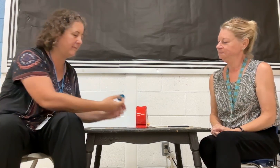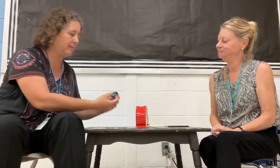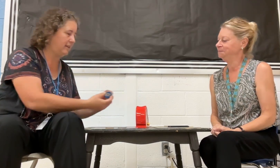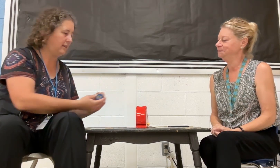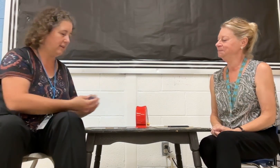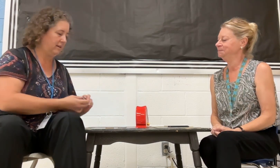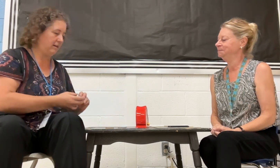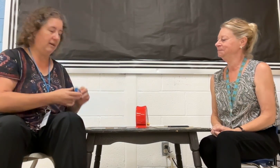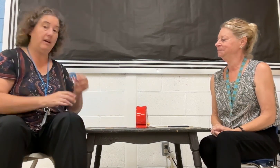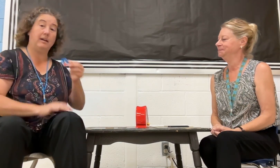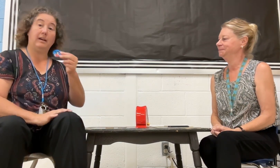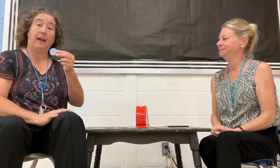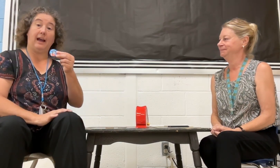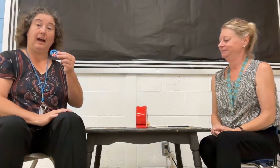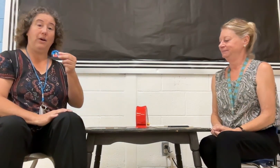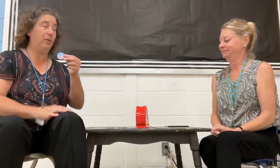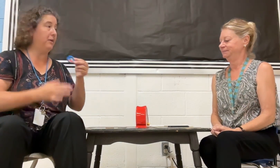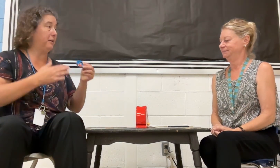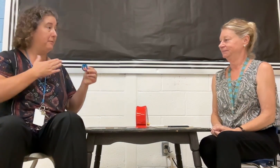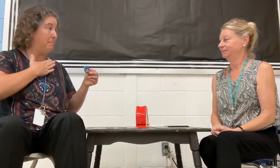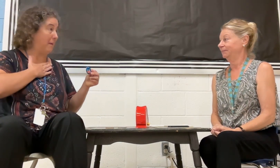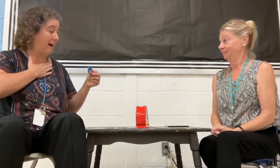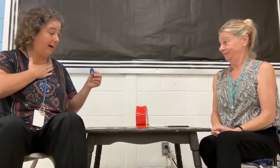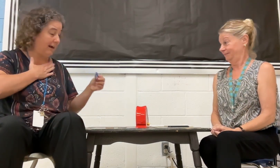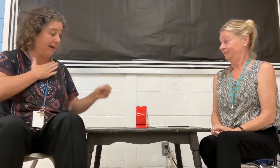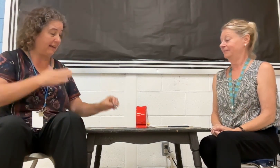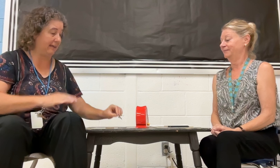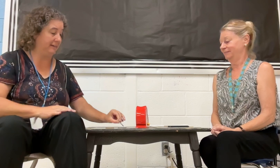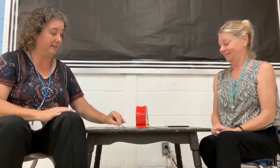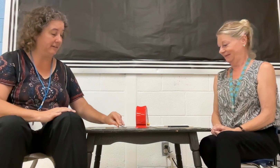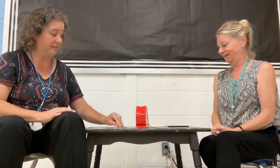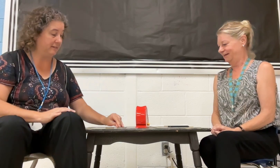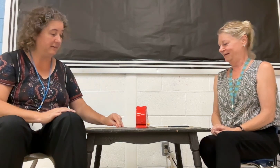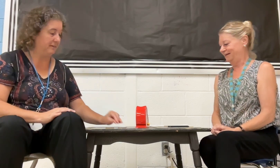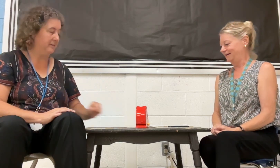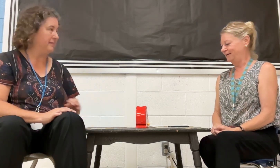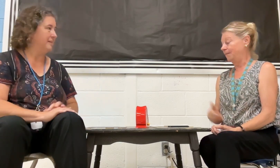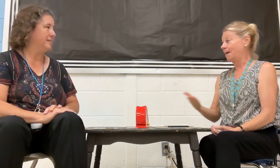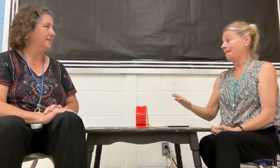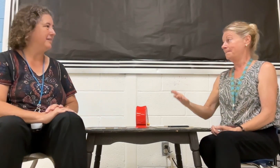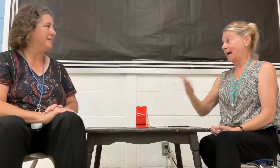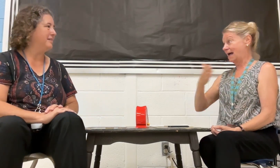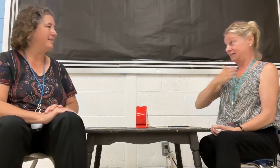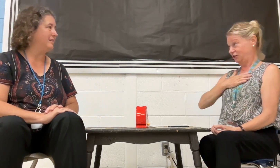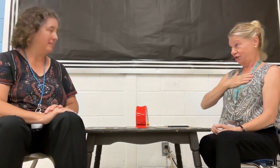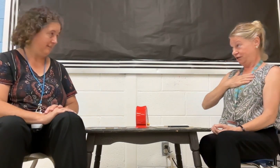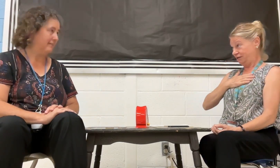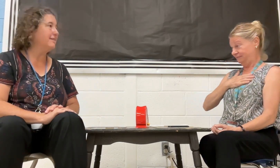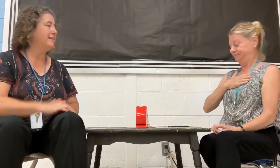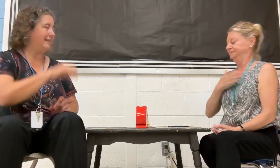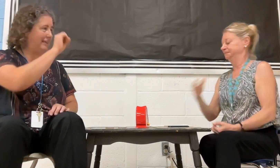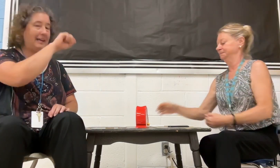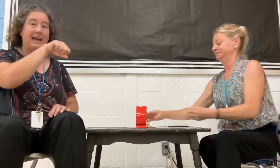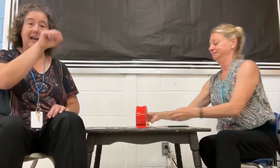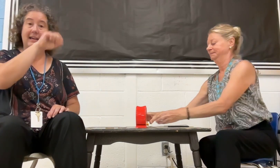A cow. My. My turn? Yes.